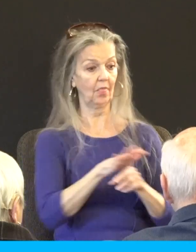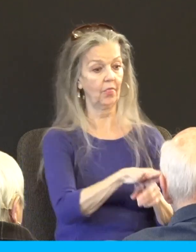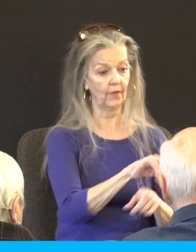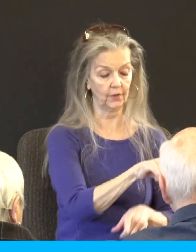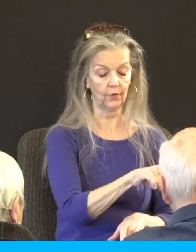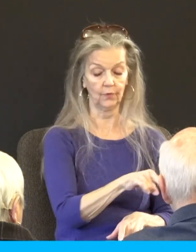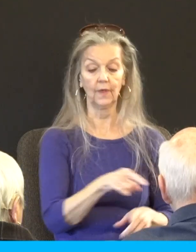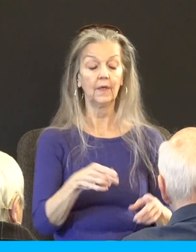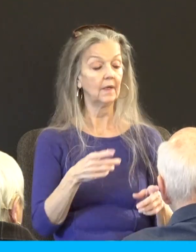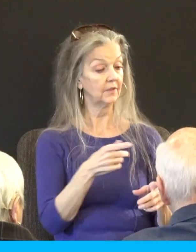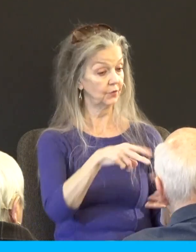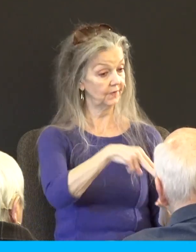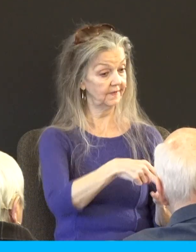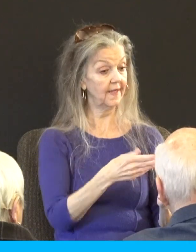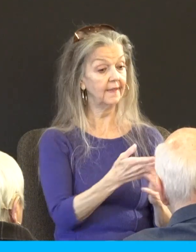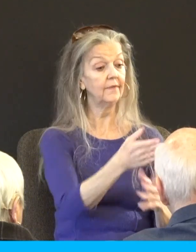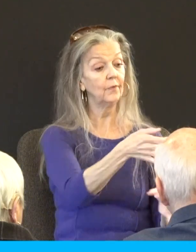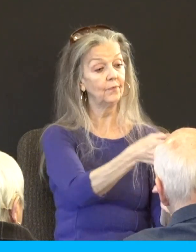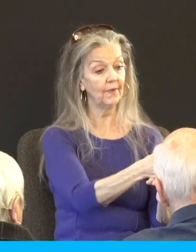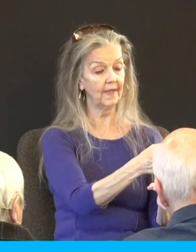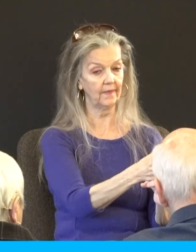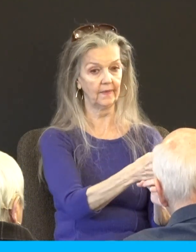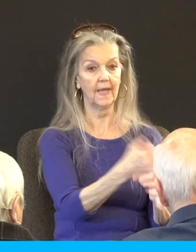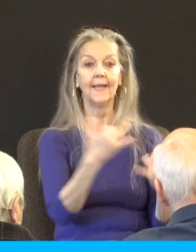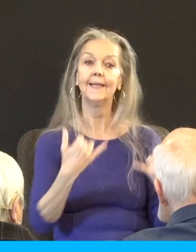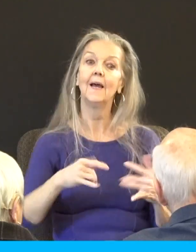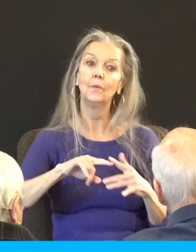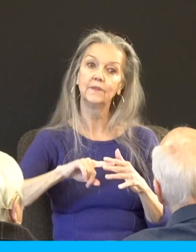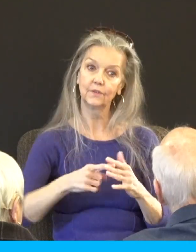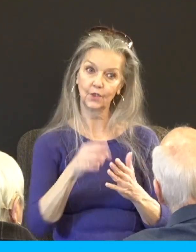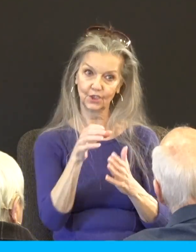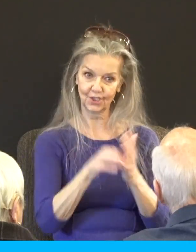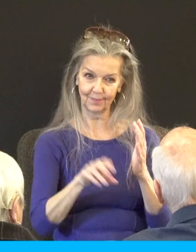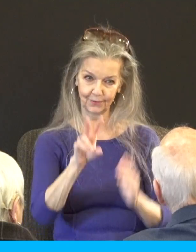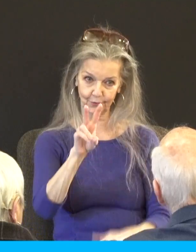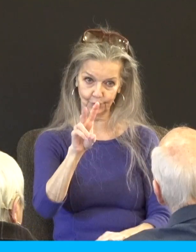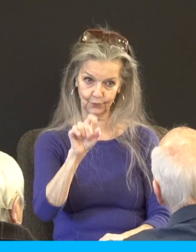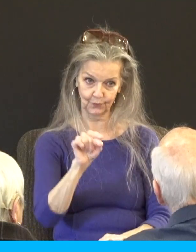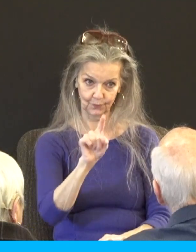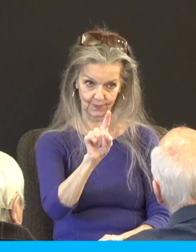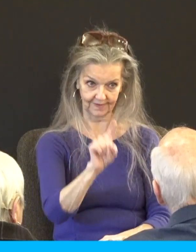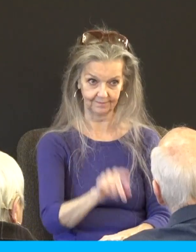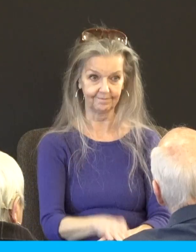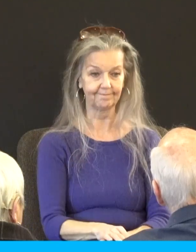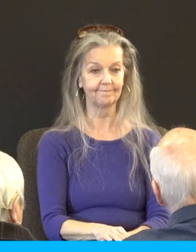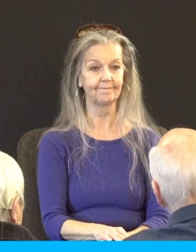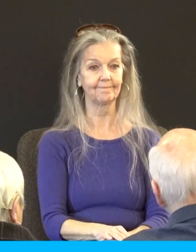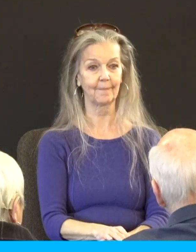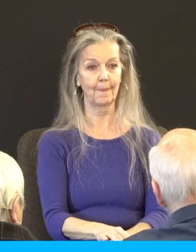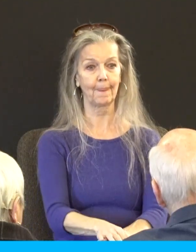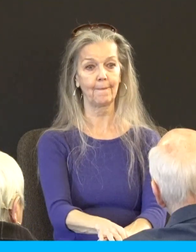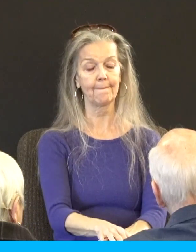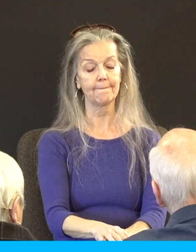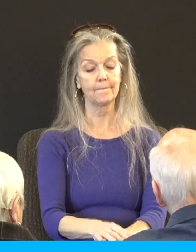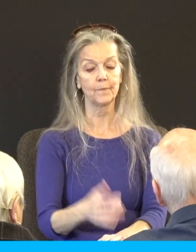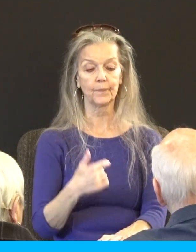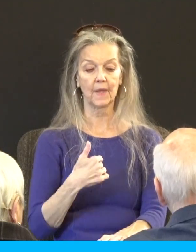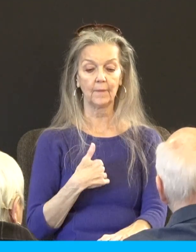stand. Now we pick up chapter two, verse one. Welcome everybody to your new Sunday morning. But I determined this with